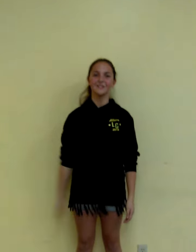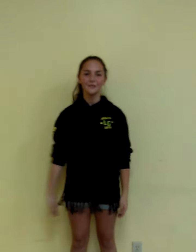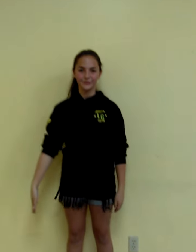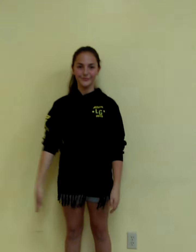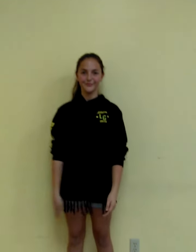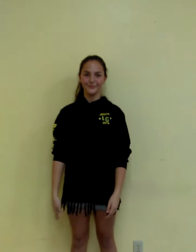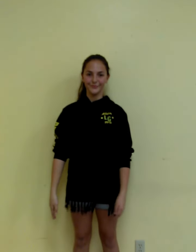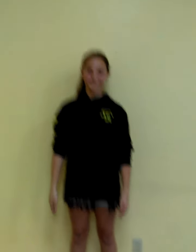You can Let see most important moments our